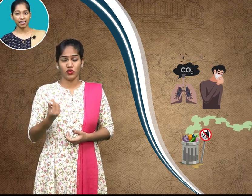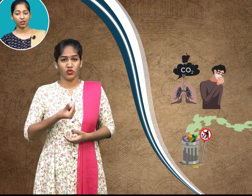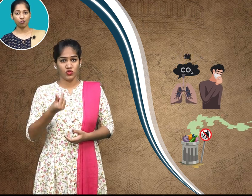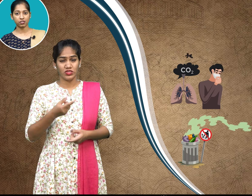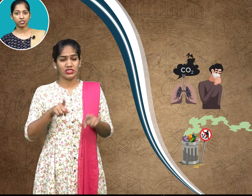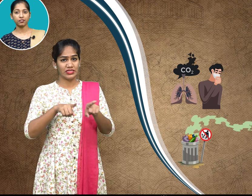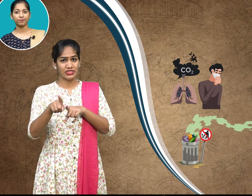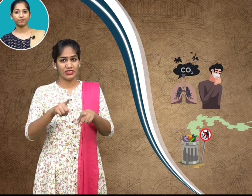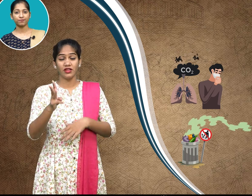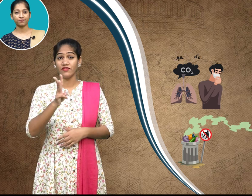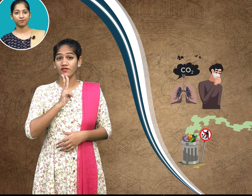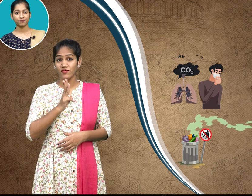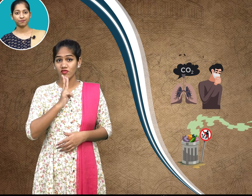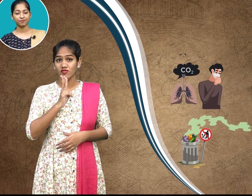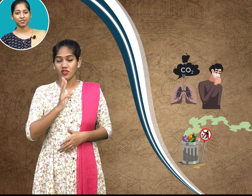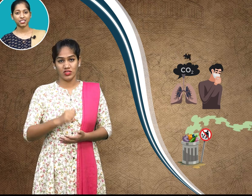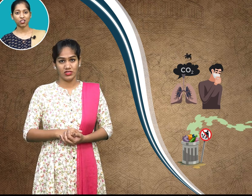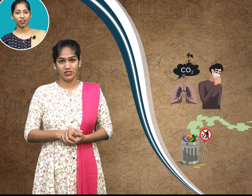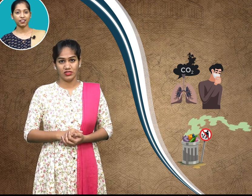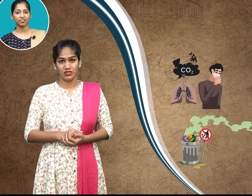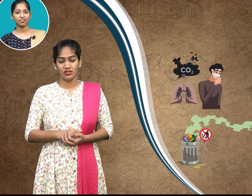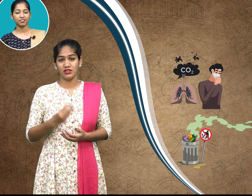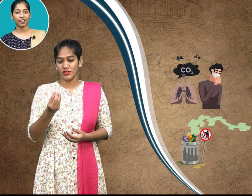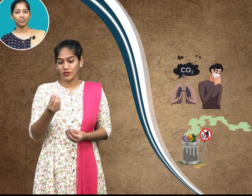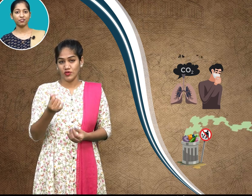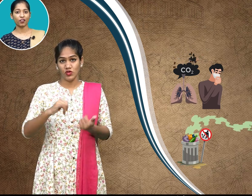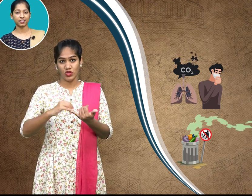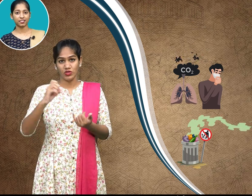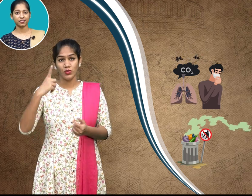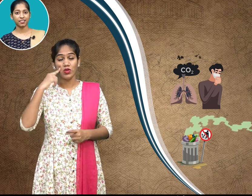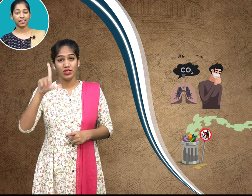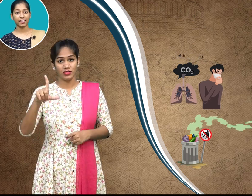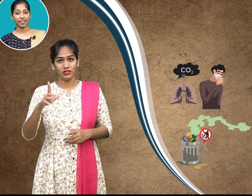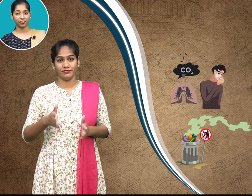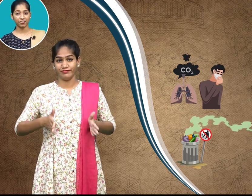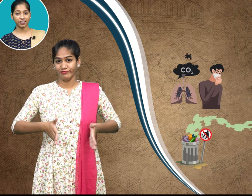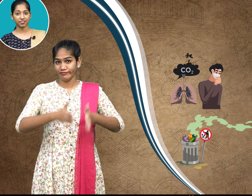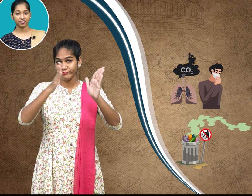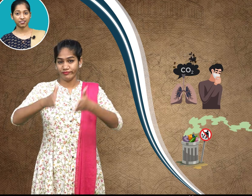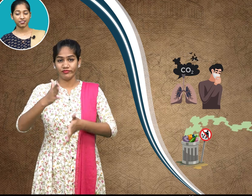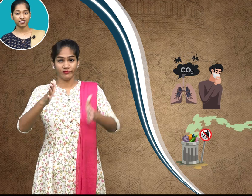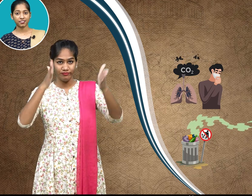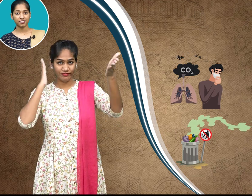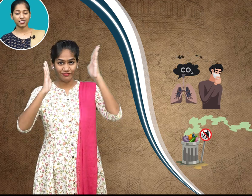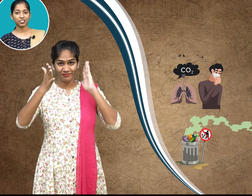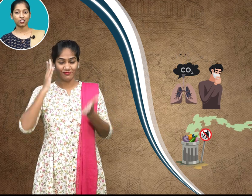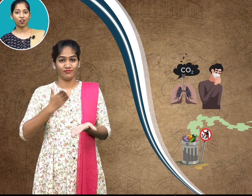water soil and forest can affect their stock